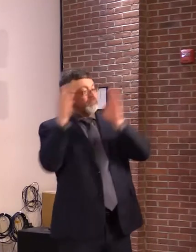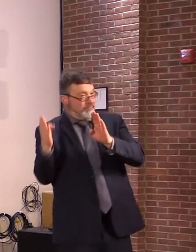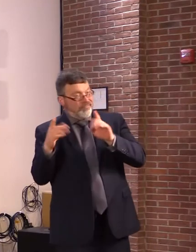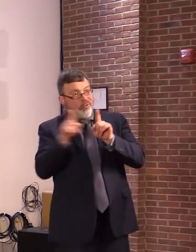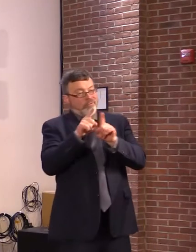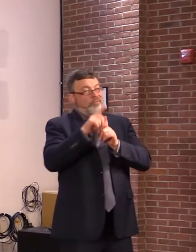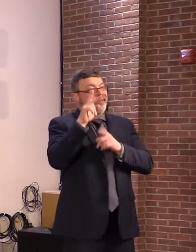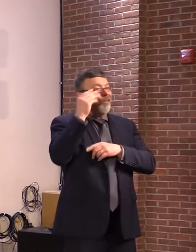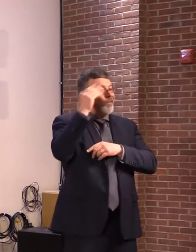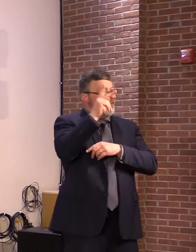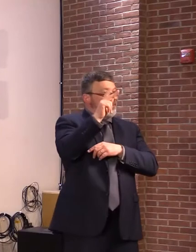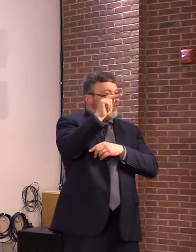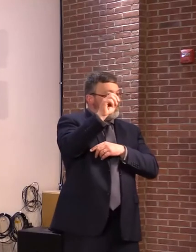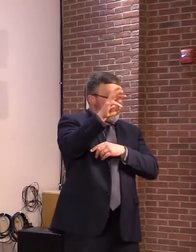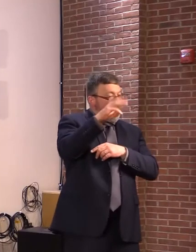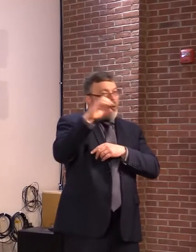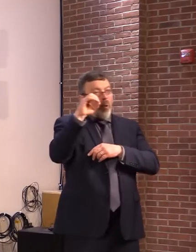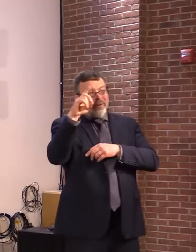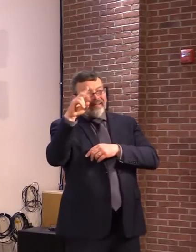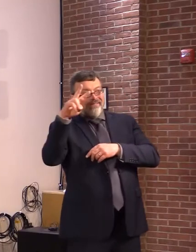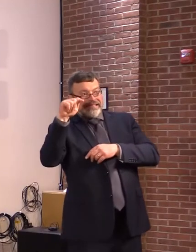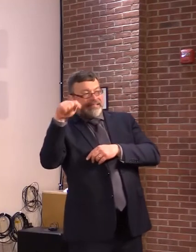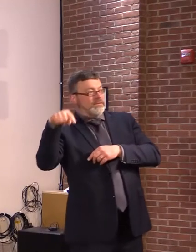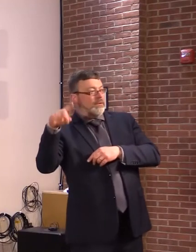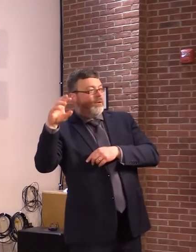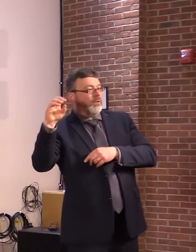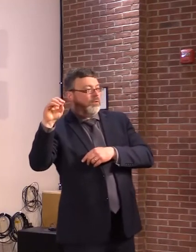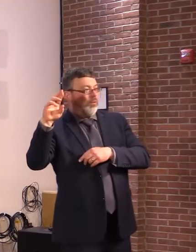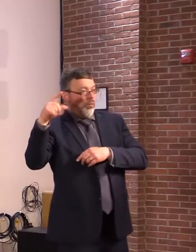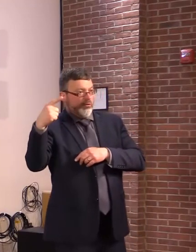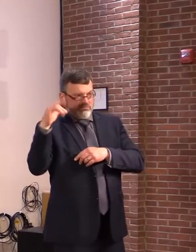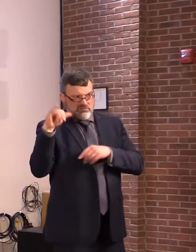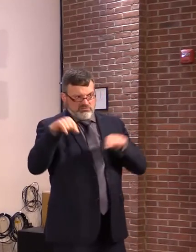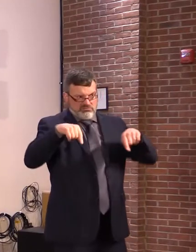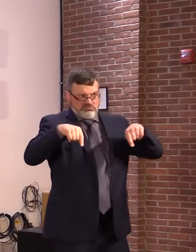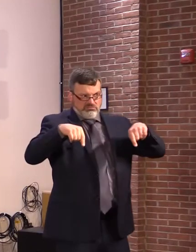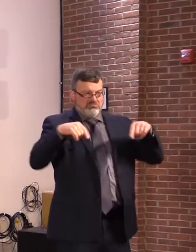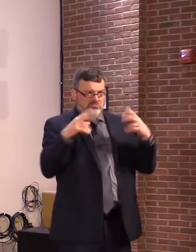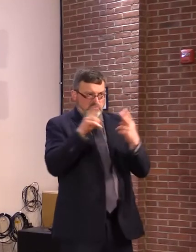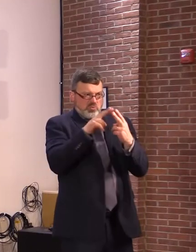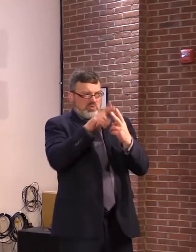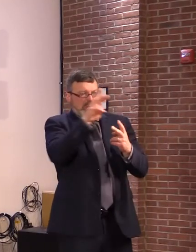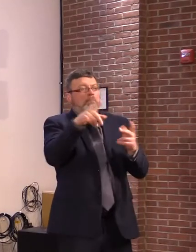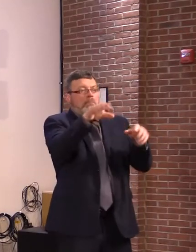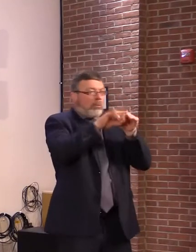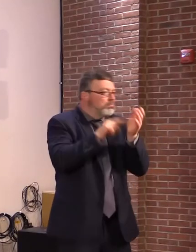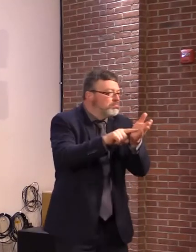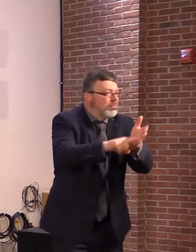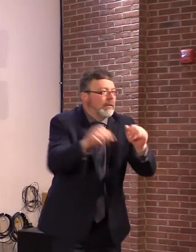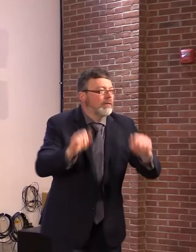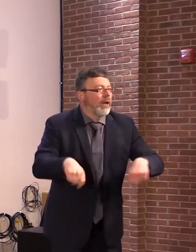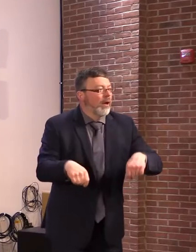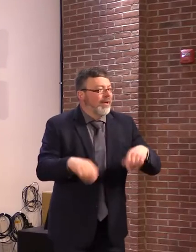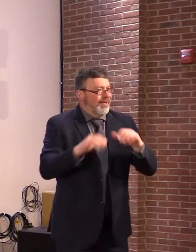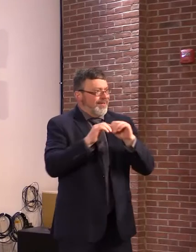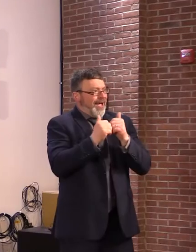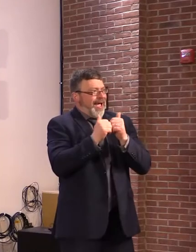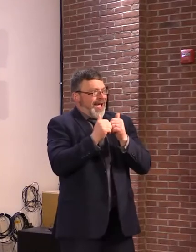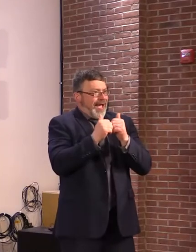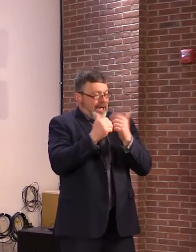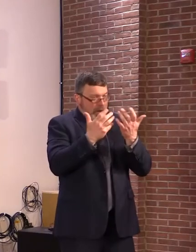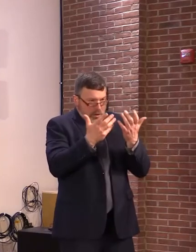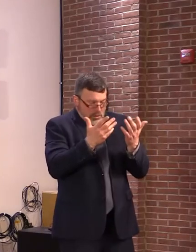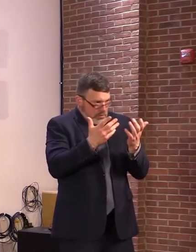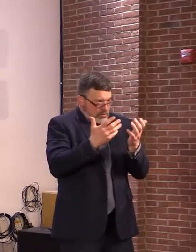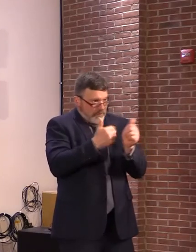-T.com. And you'll learn more about how to reduce the risk of overdose because help and support